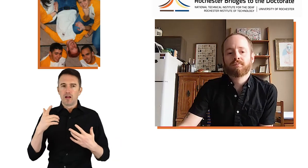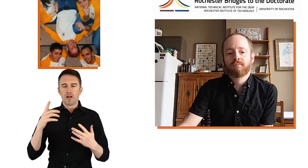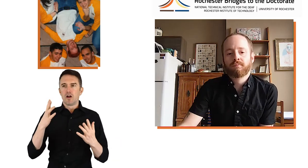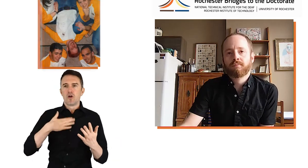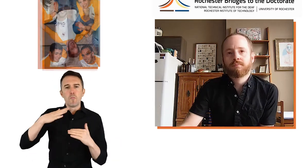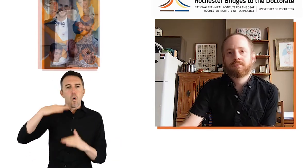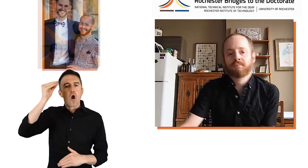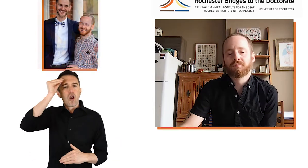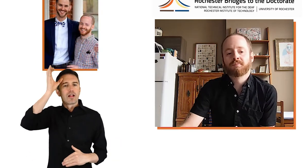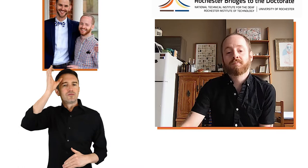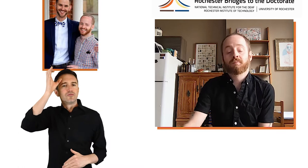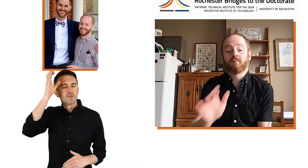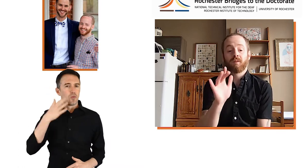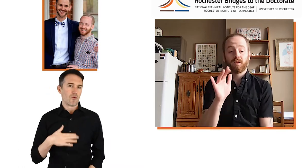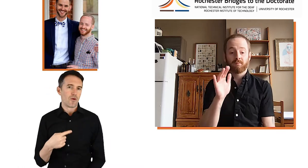knowledge.